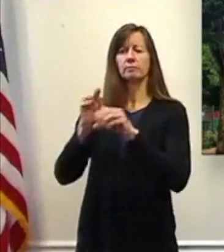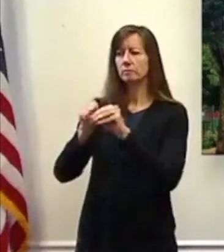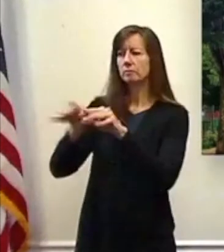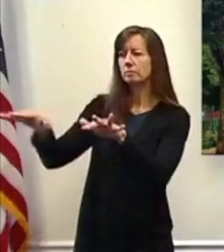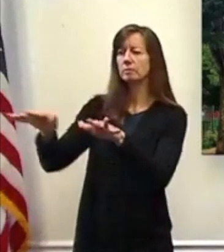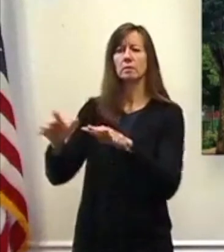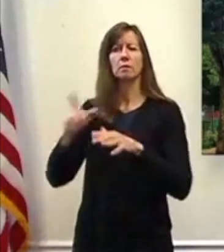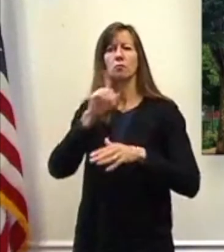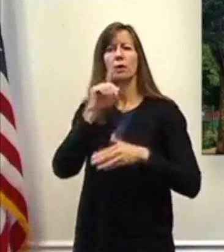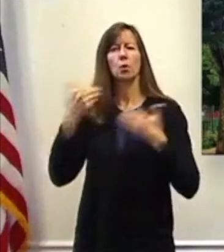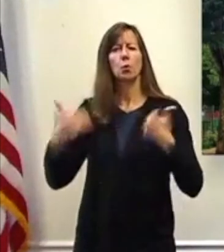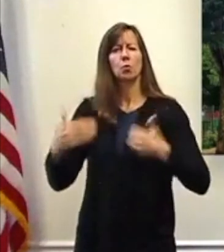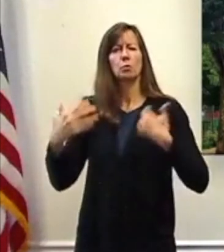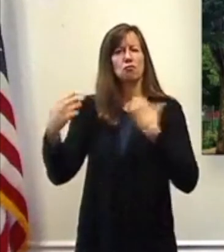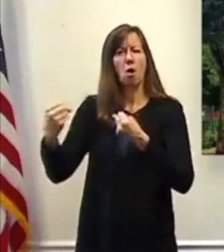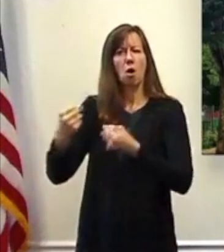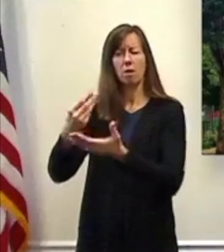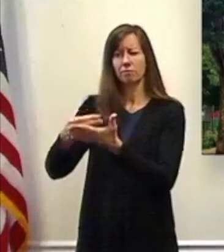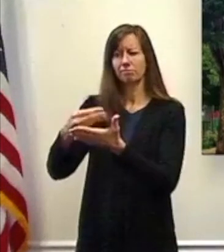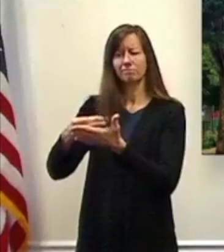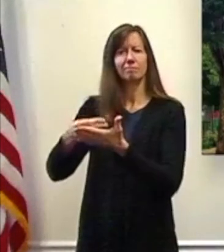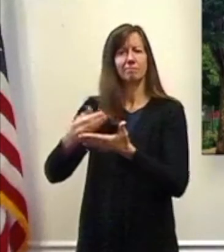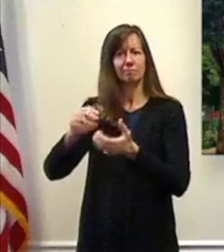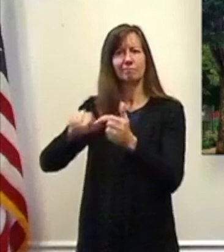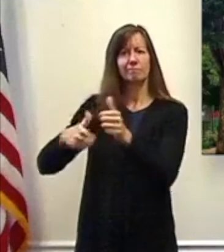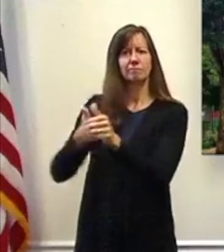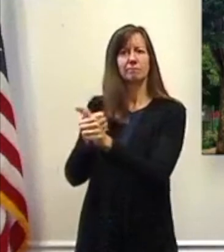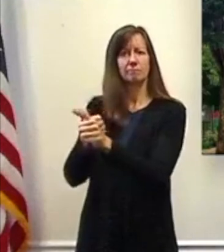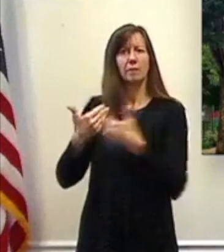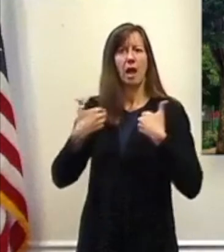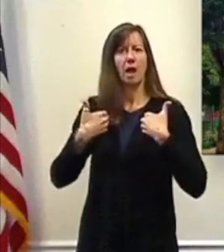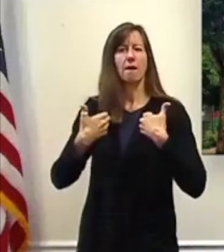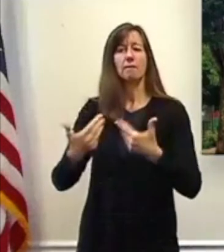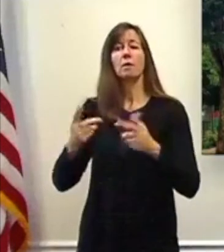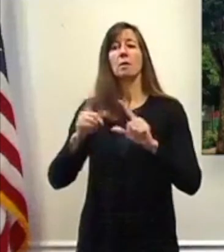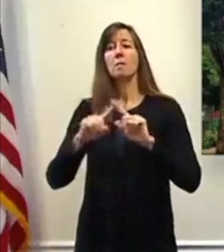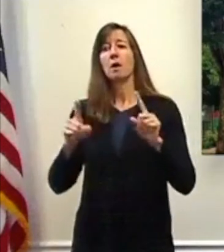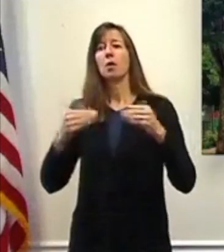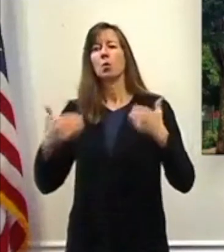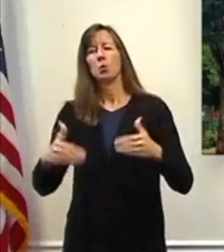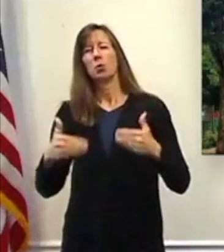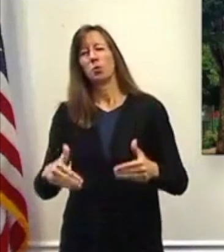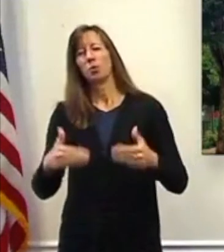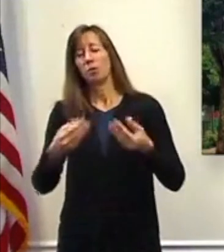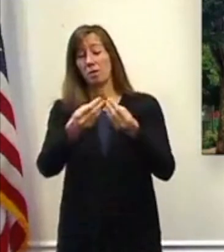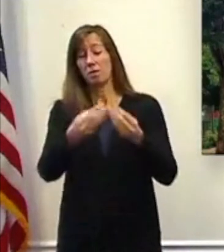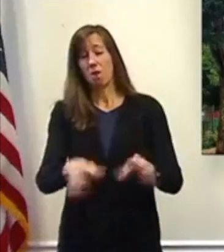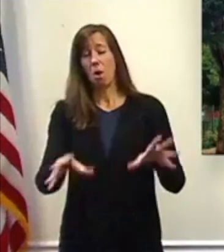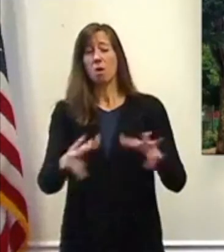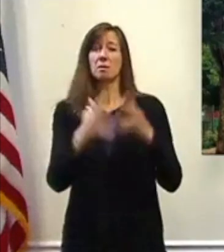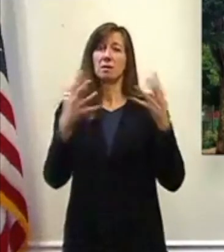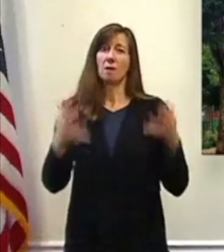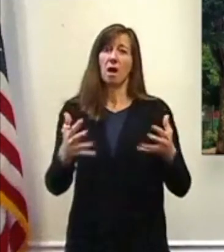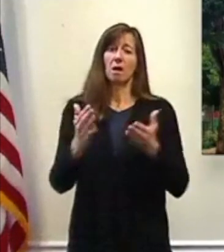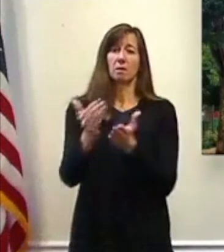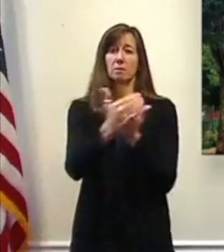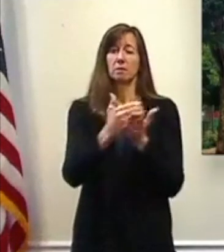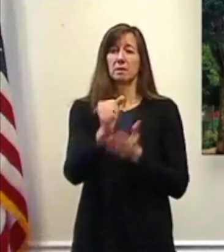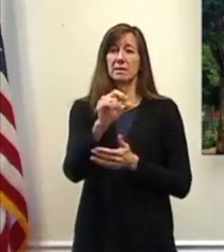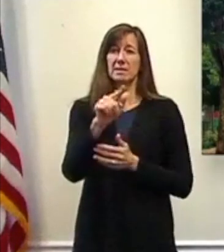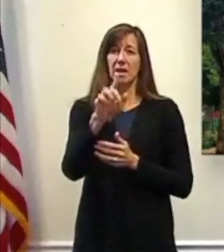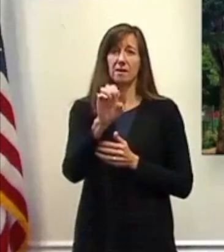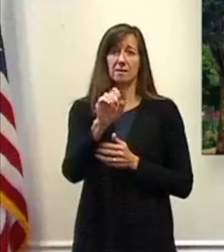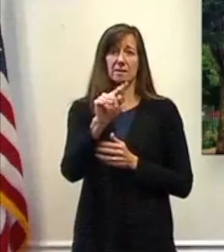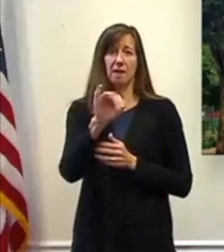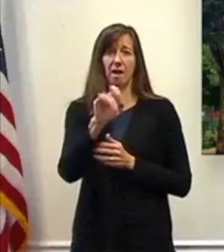fiscally have never been greater. We face significant loss in sales tax revenue, which represents about 40% of